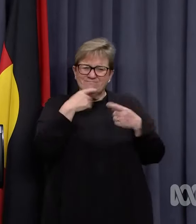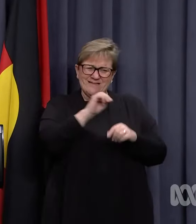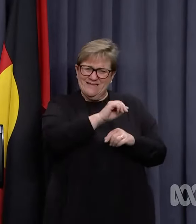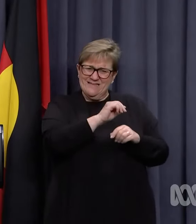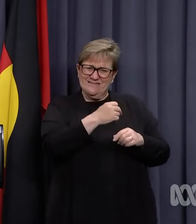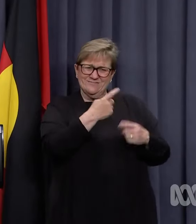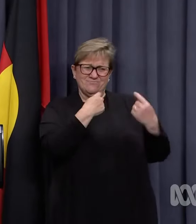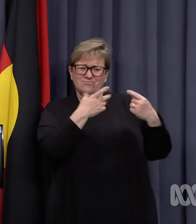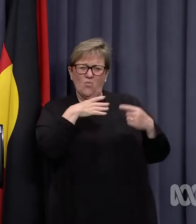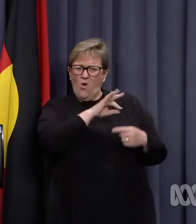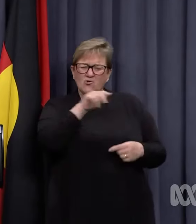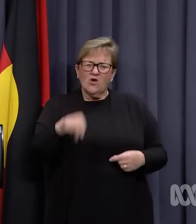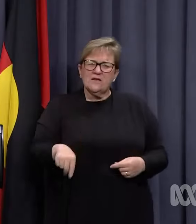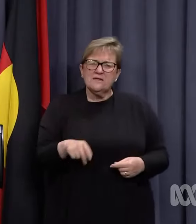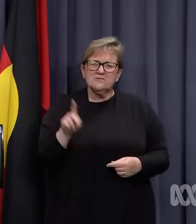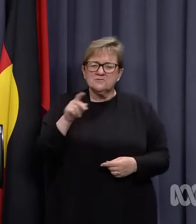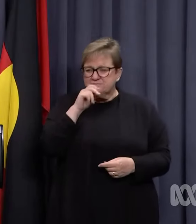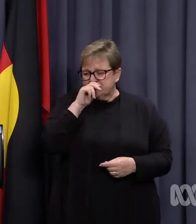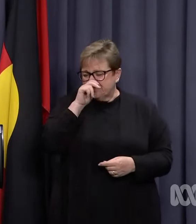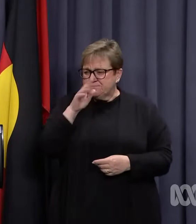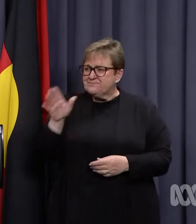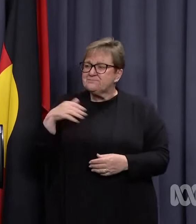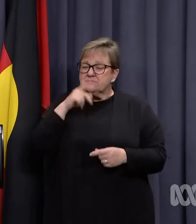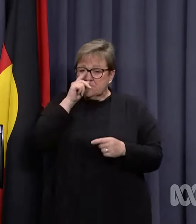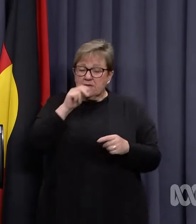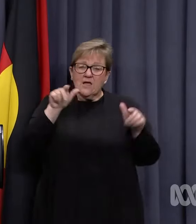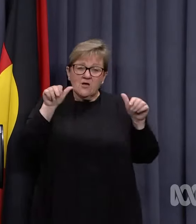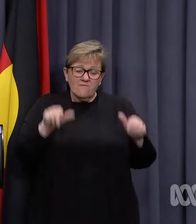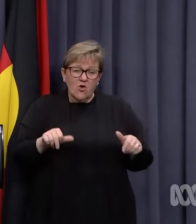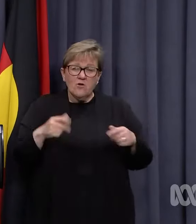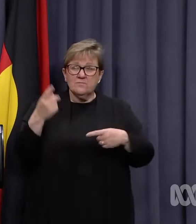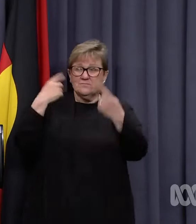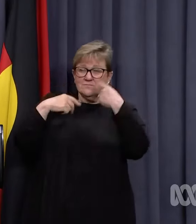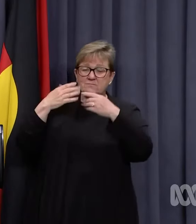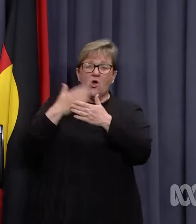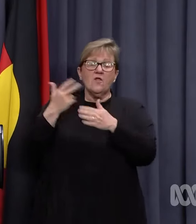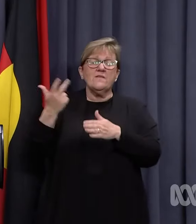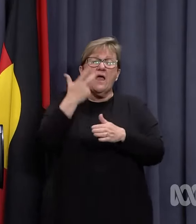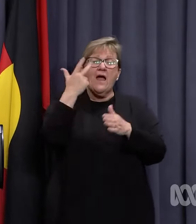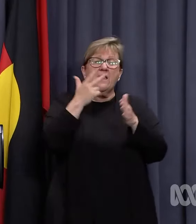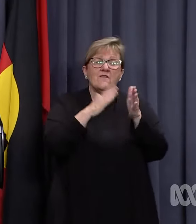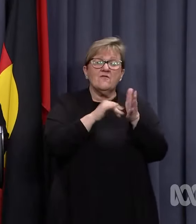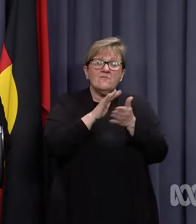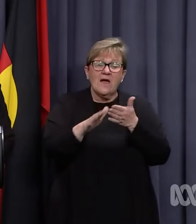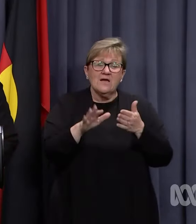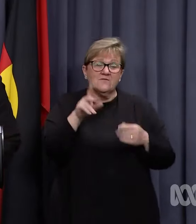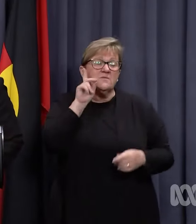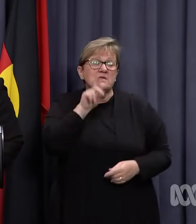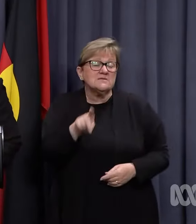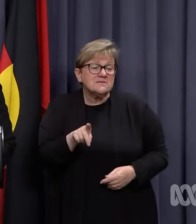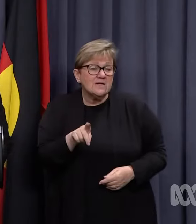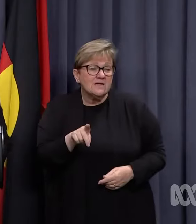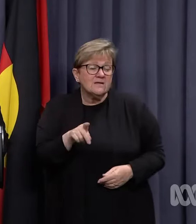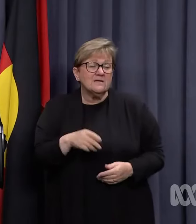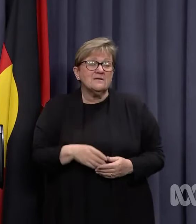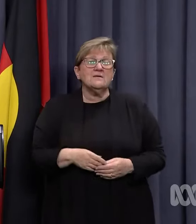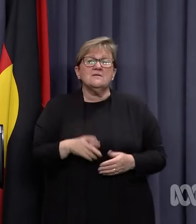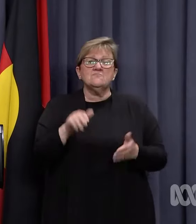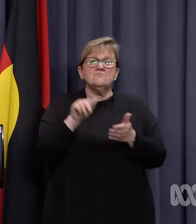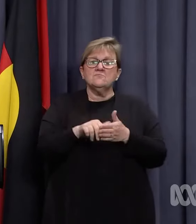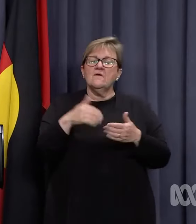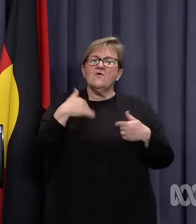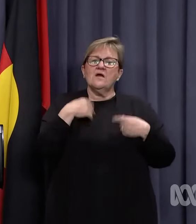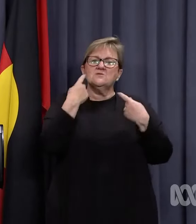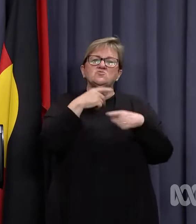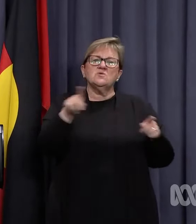his advice. Why isn't he here today? Well, can confirm that the advice was provided on the 8th, so yesterday, and it's appropriate